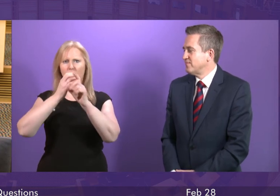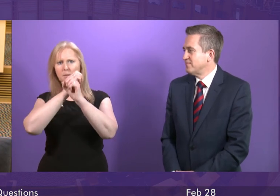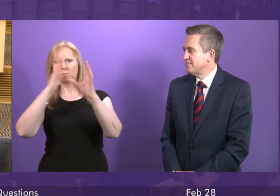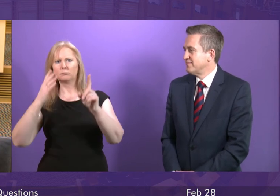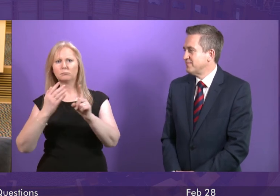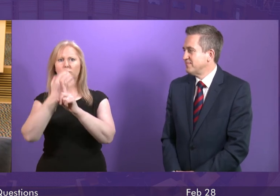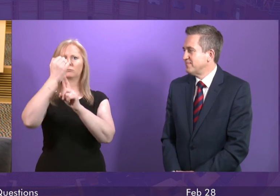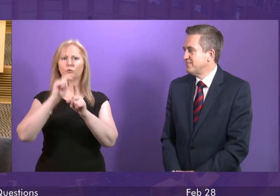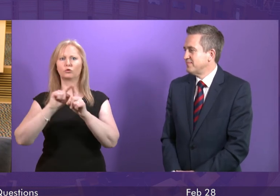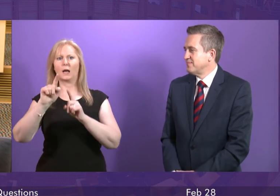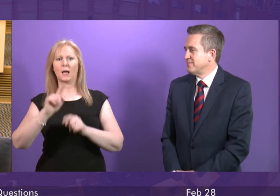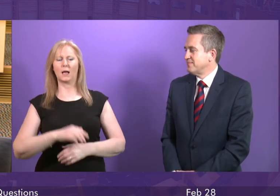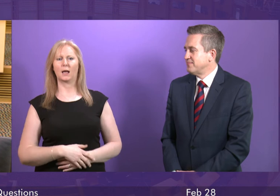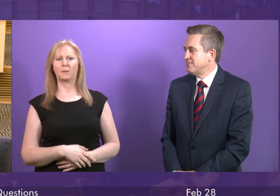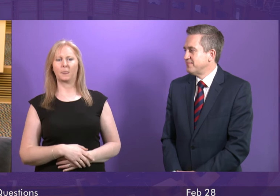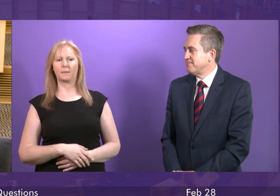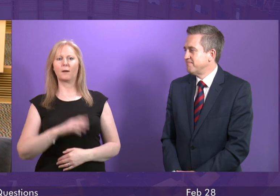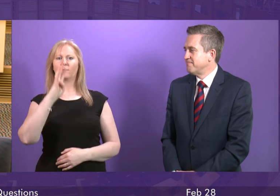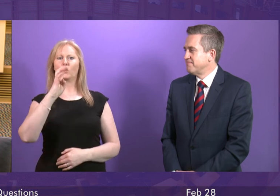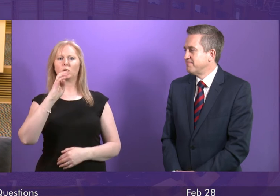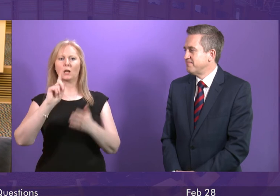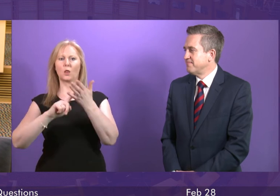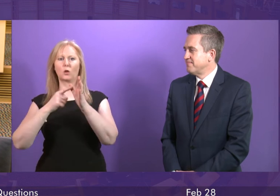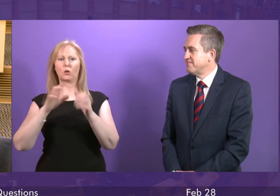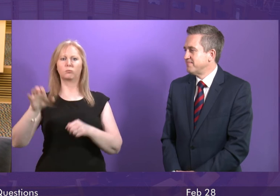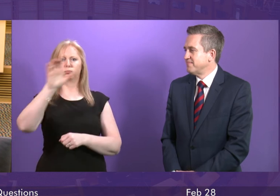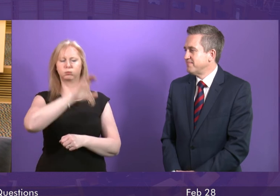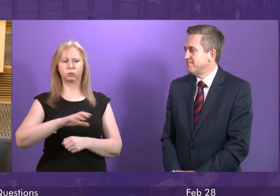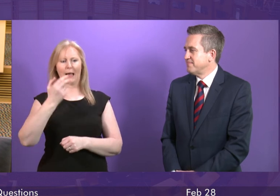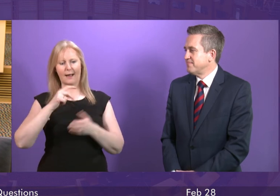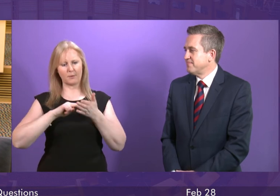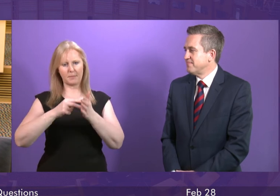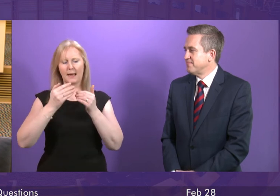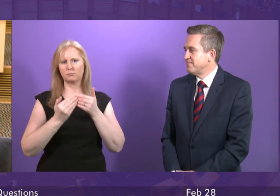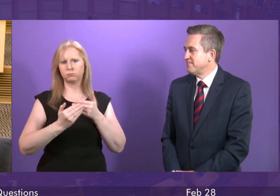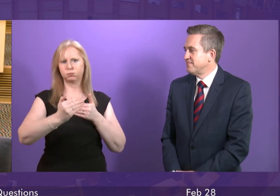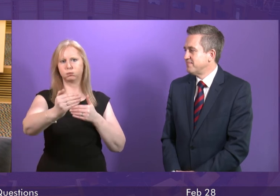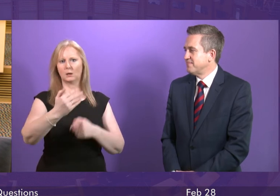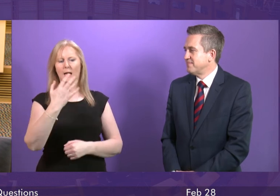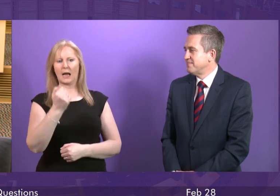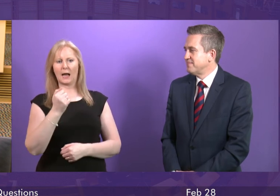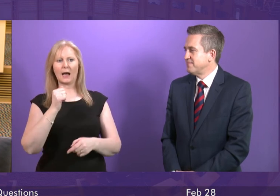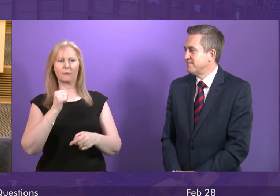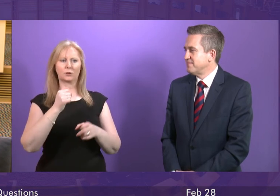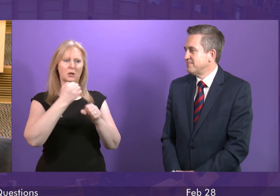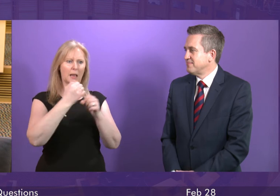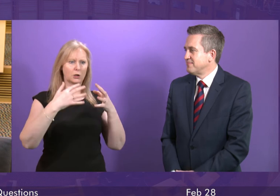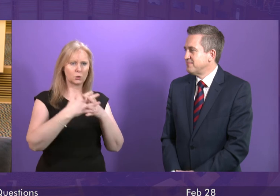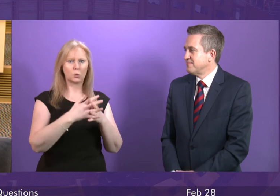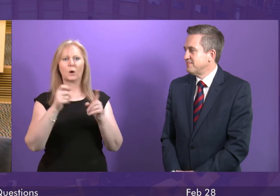14 local authorities already have a long-term solution in place, and that includes our major authorities like Glasgow, Edinburgh and Dundee. So